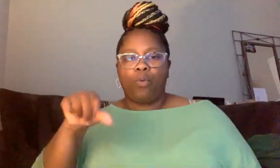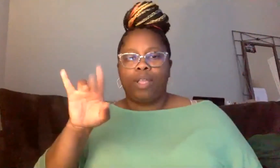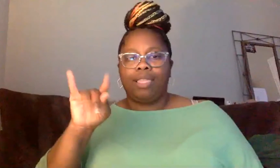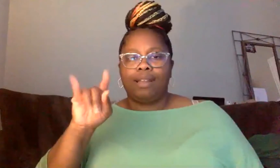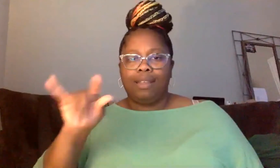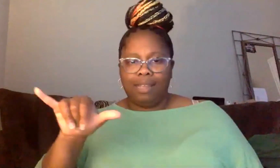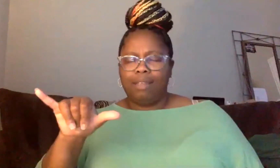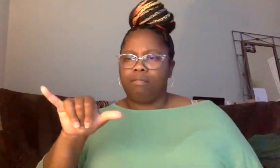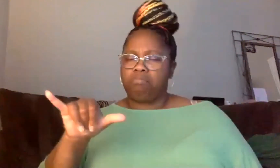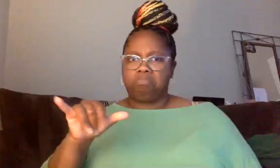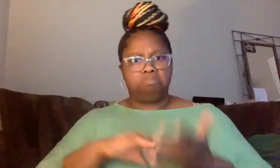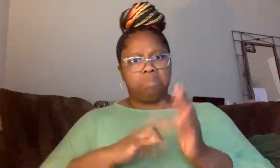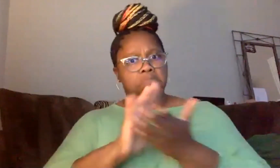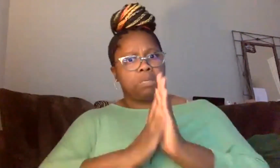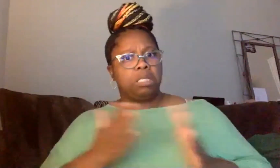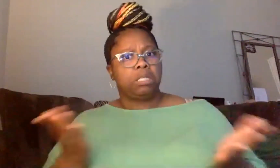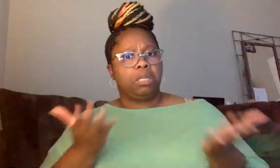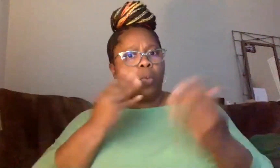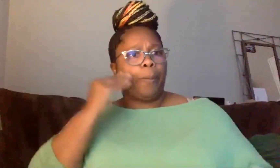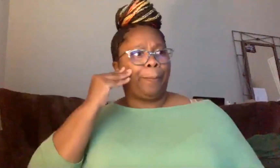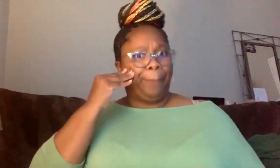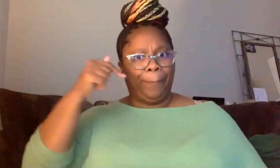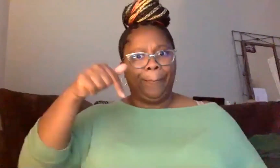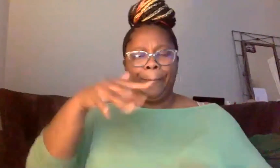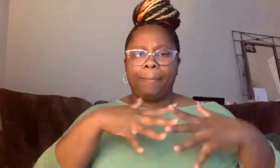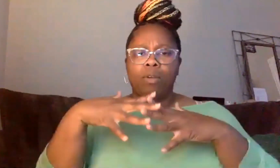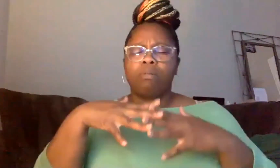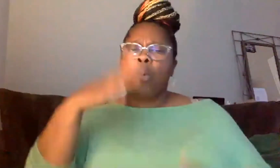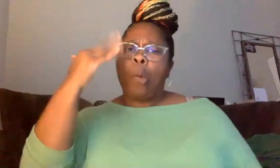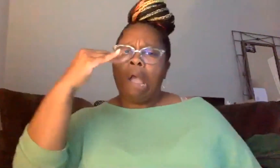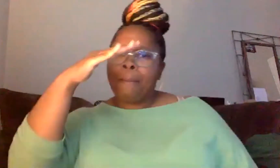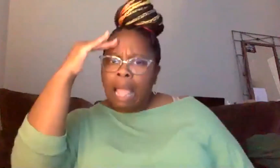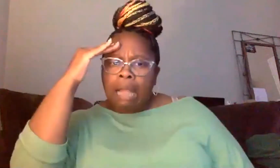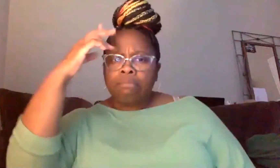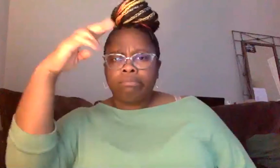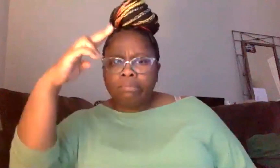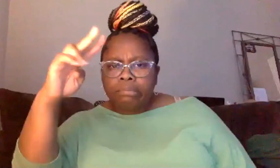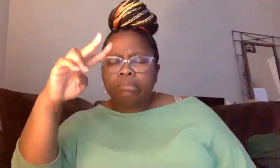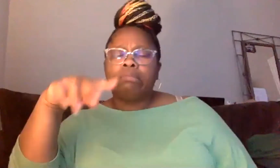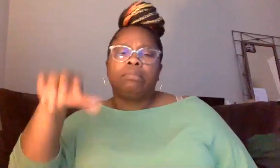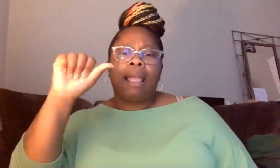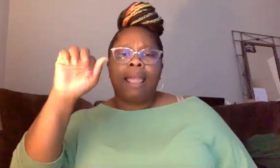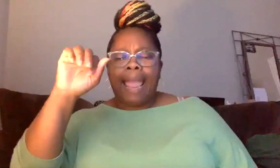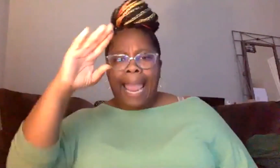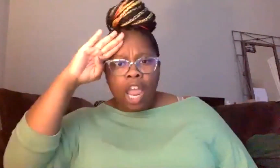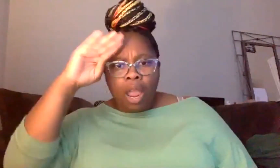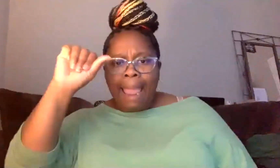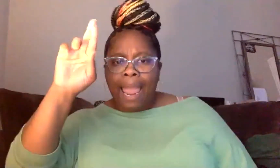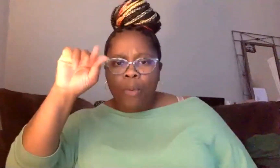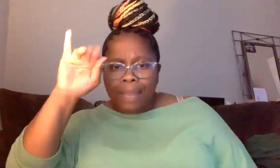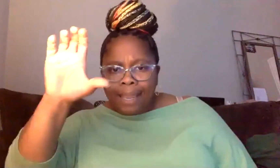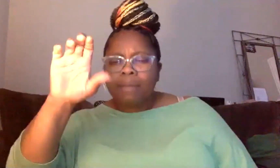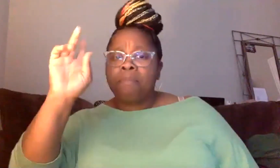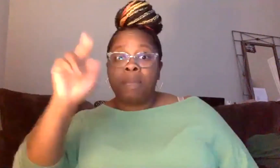ensure us tranquility, why exactly do black people, Mexican people, Arabic people, people who are also American citizens feel no